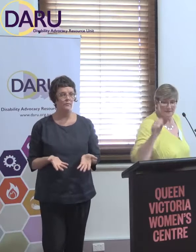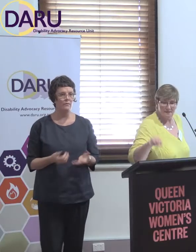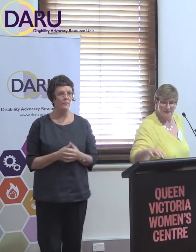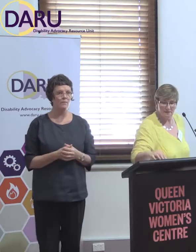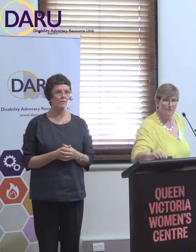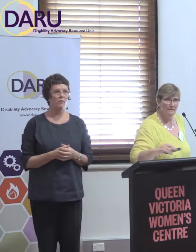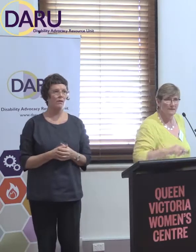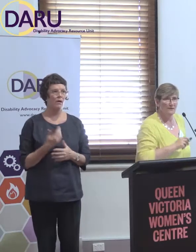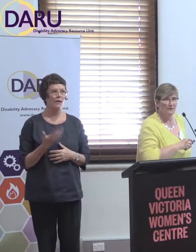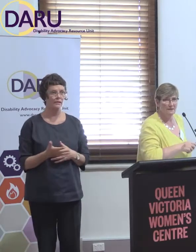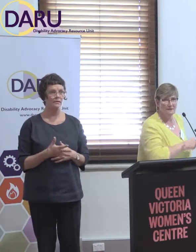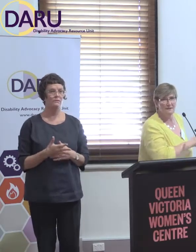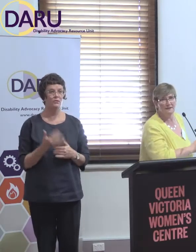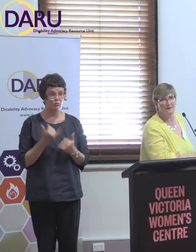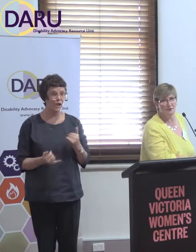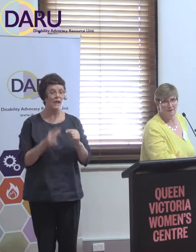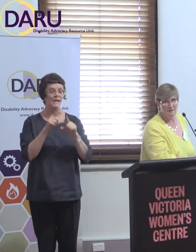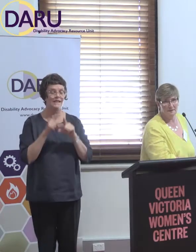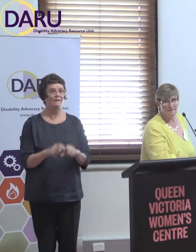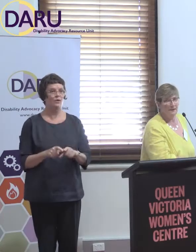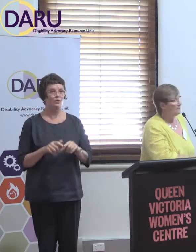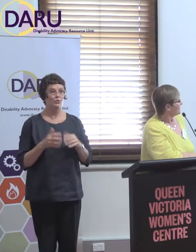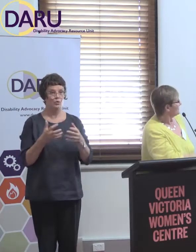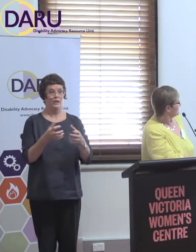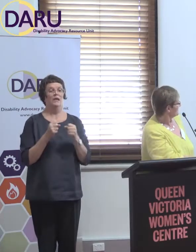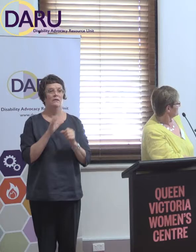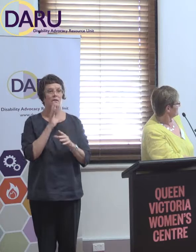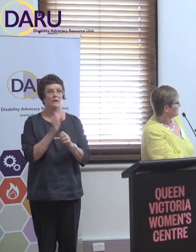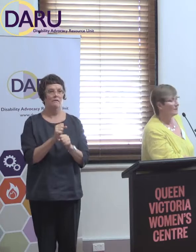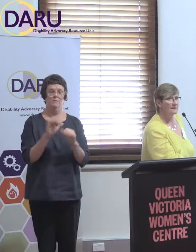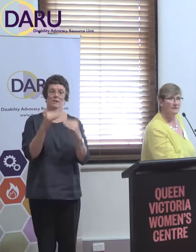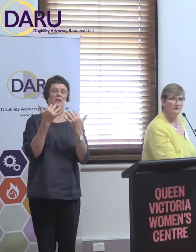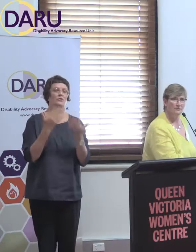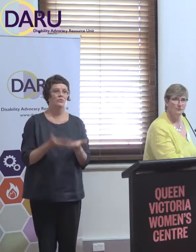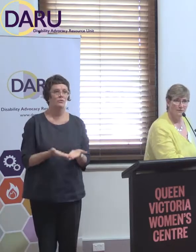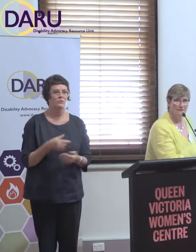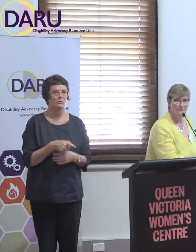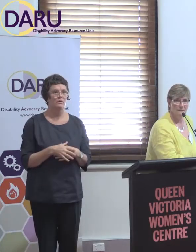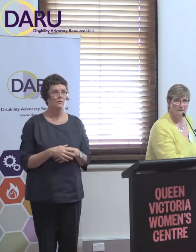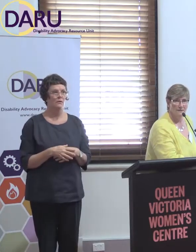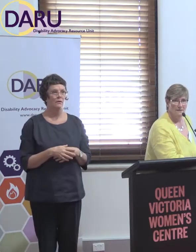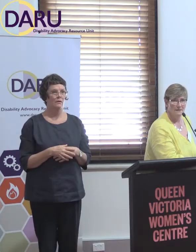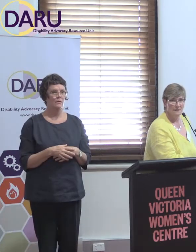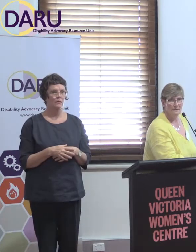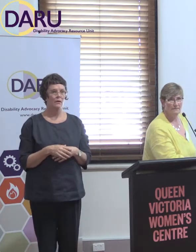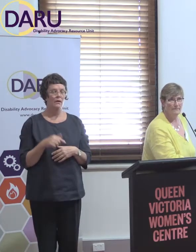And it's extremely difficult to get any attention on this because it's a joint